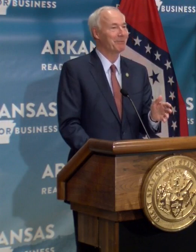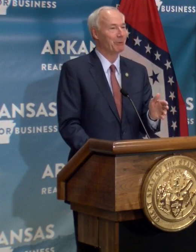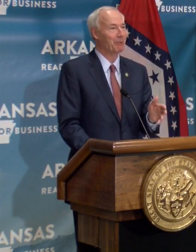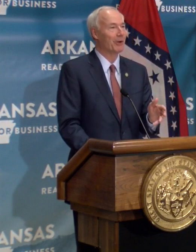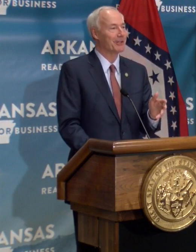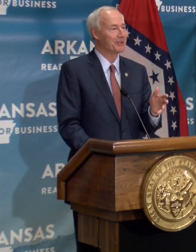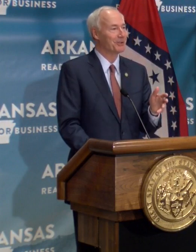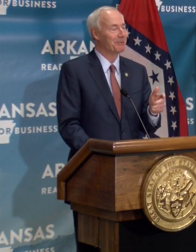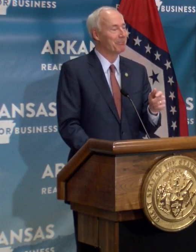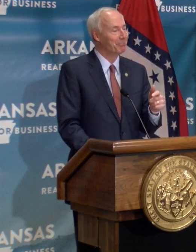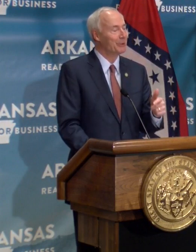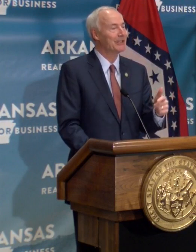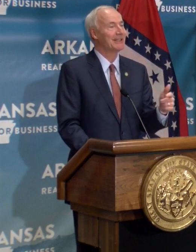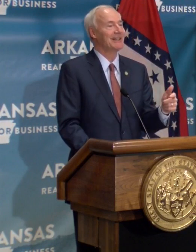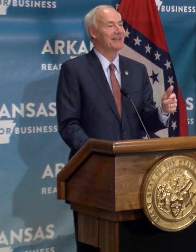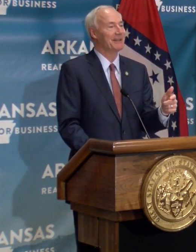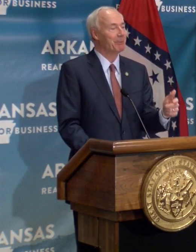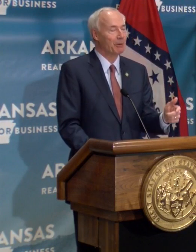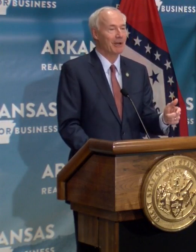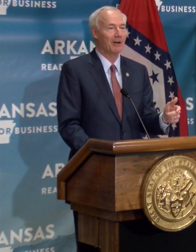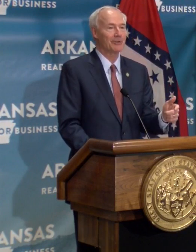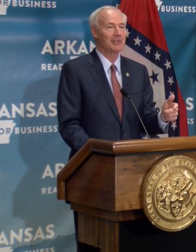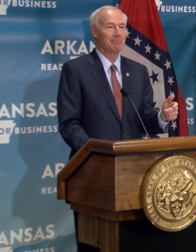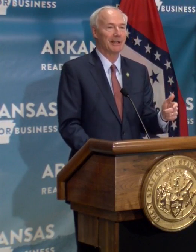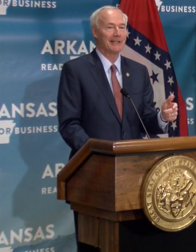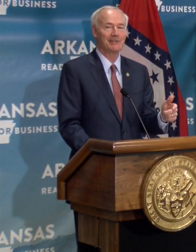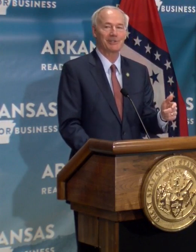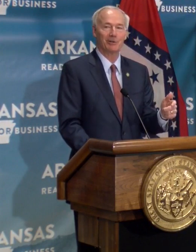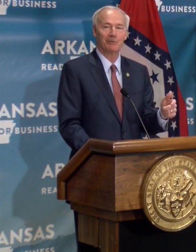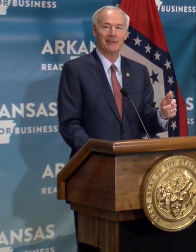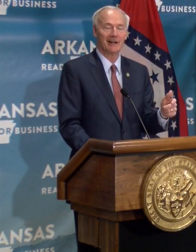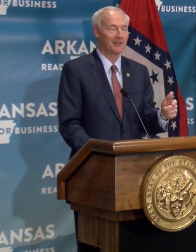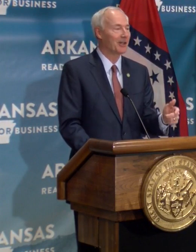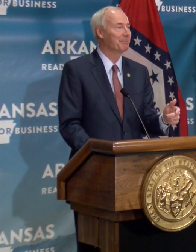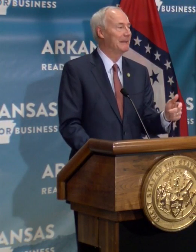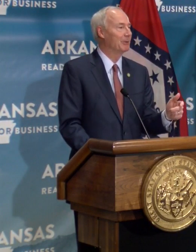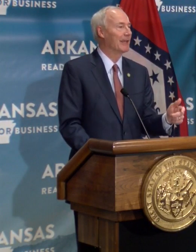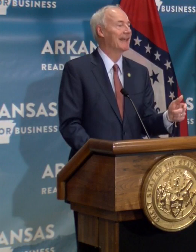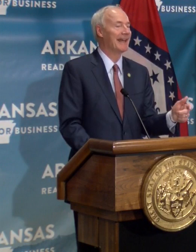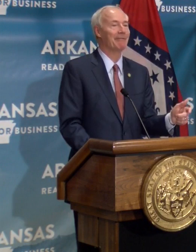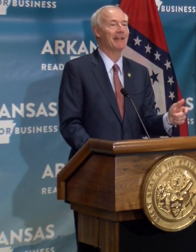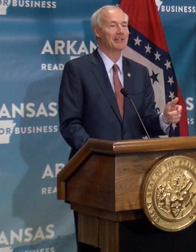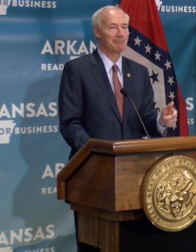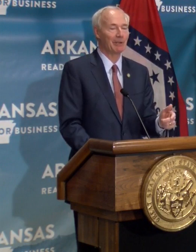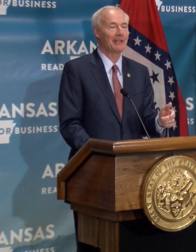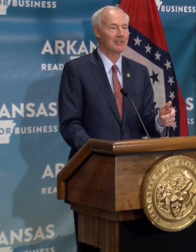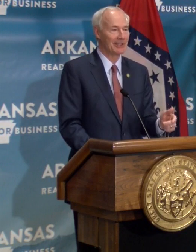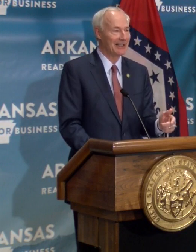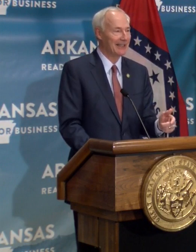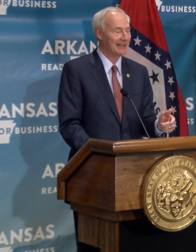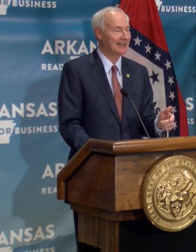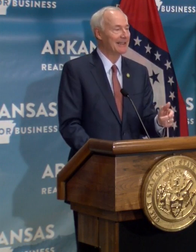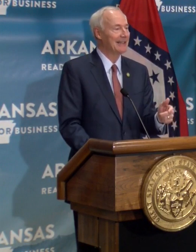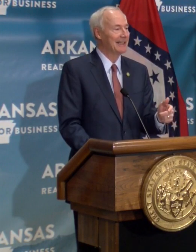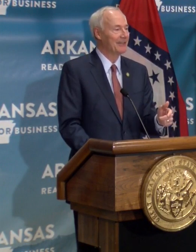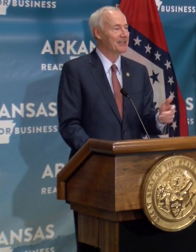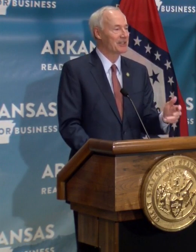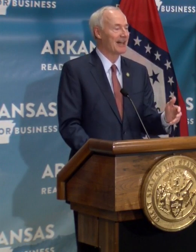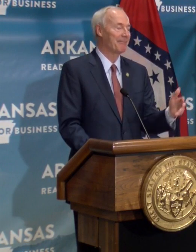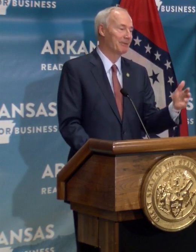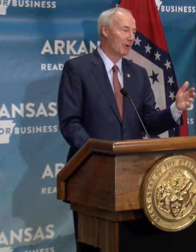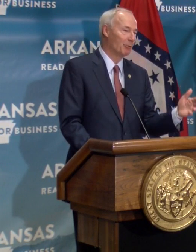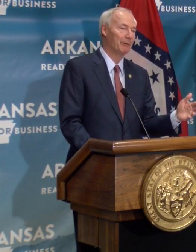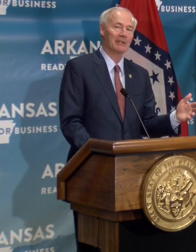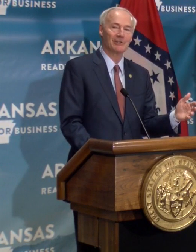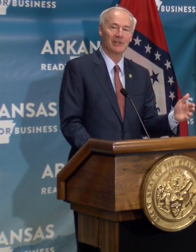different, but we wanted to put the protocols in place so that our young people can have that experience again in